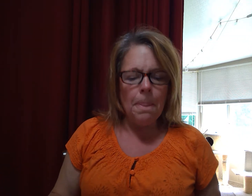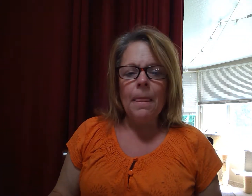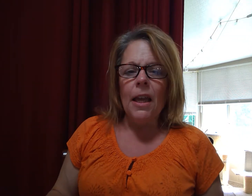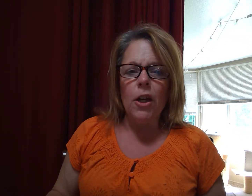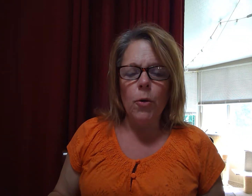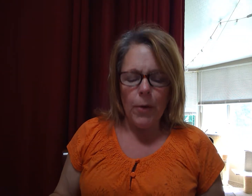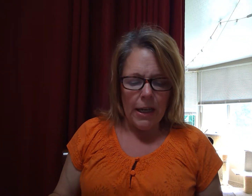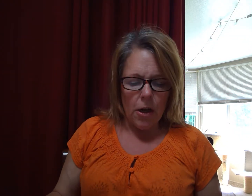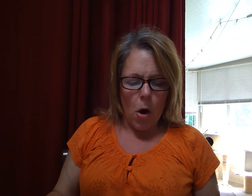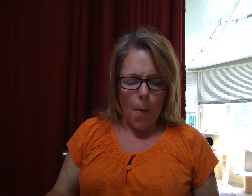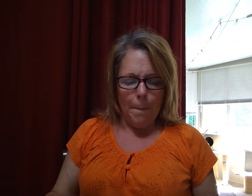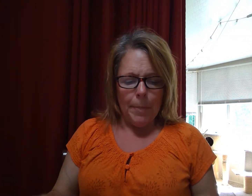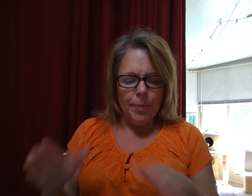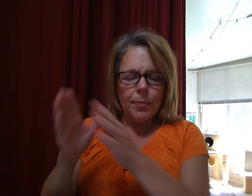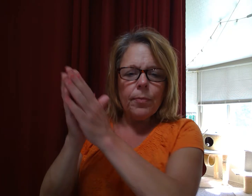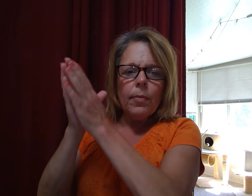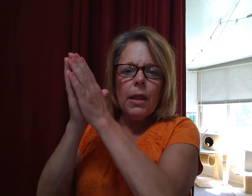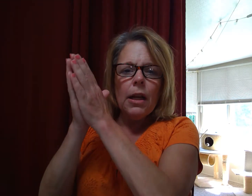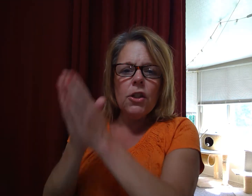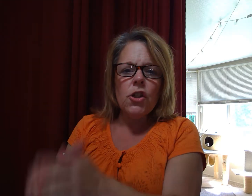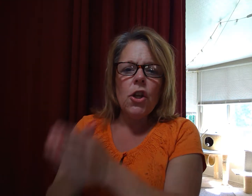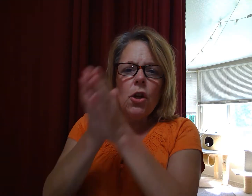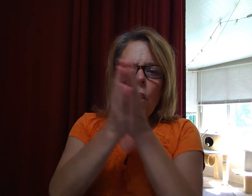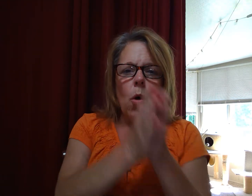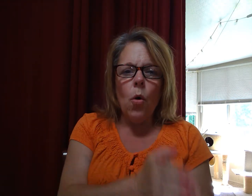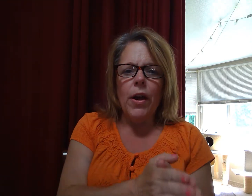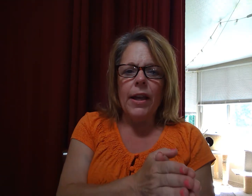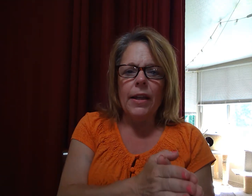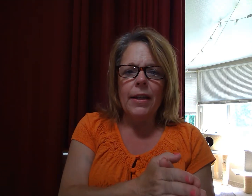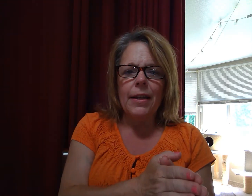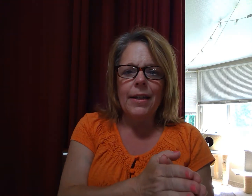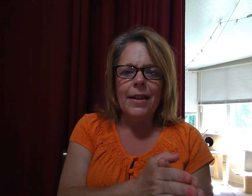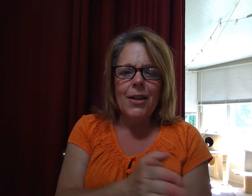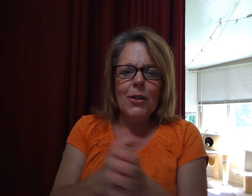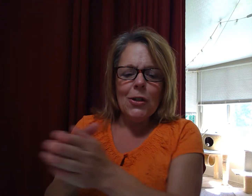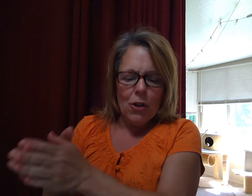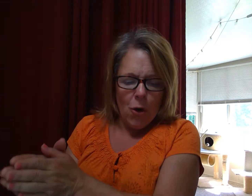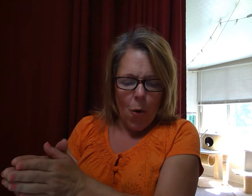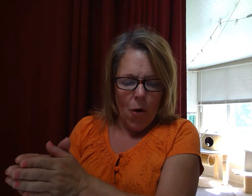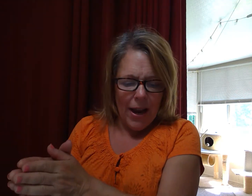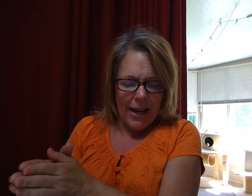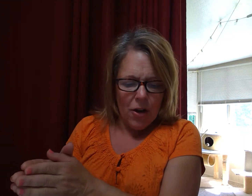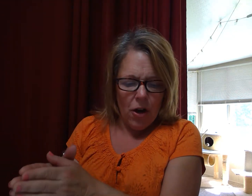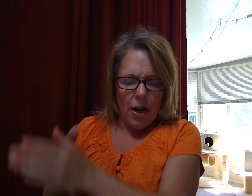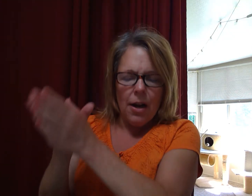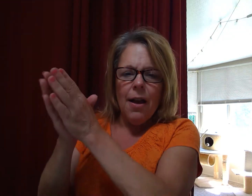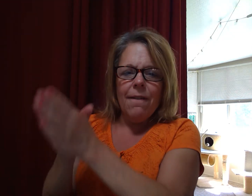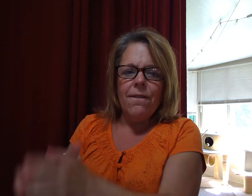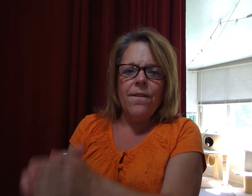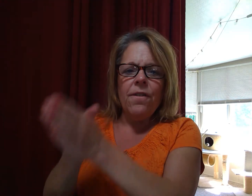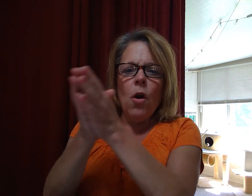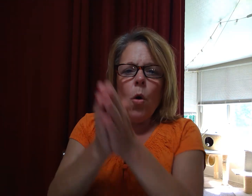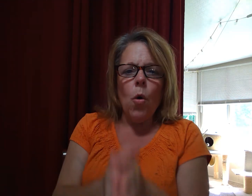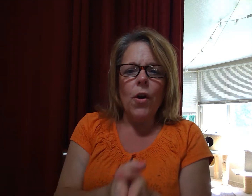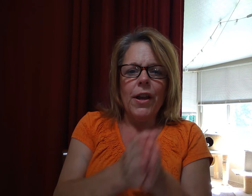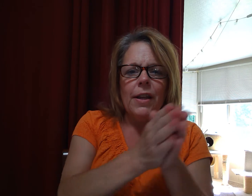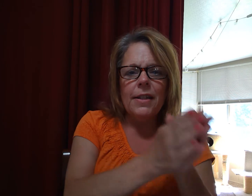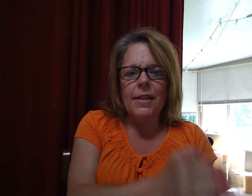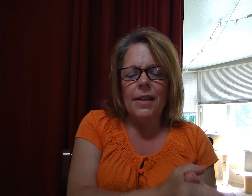Here we go. Toy. Toy. Good. Void.